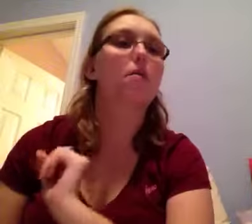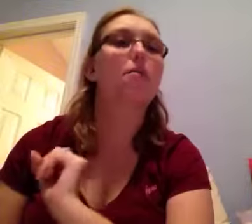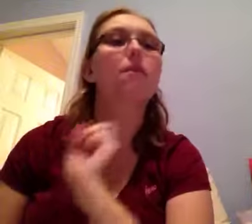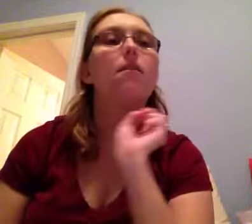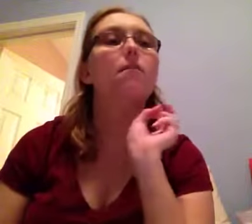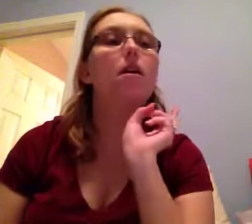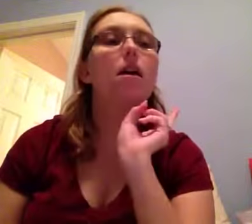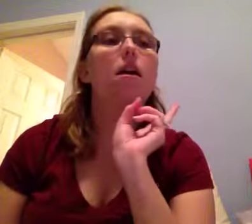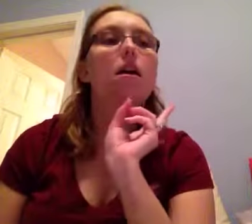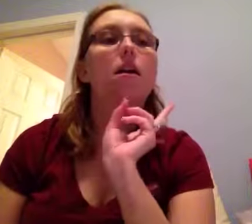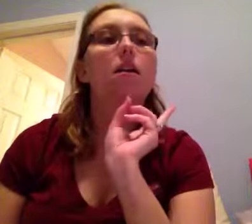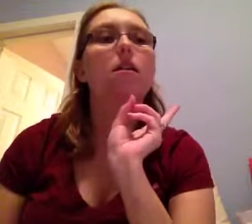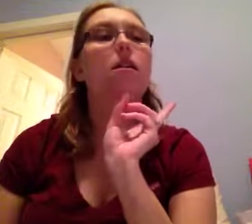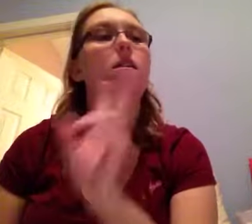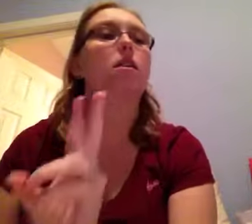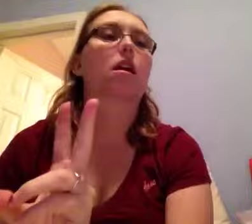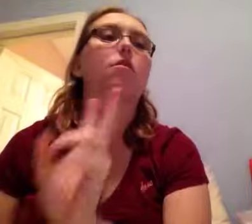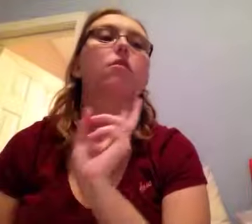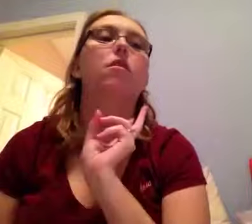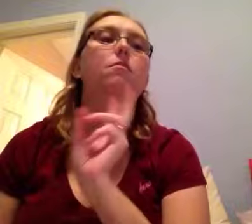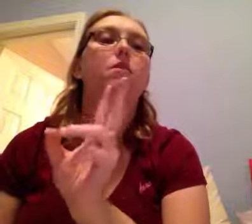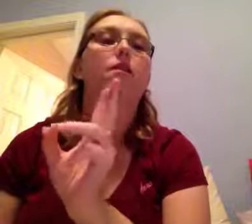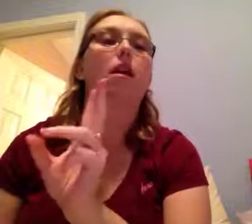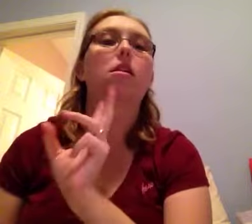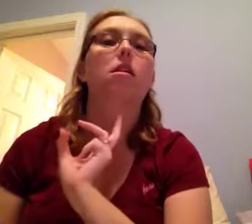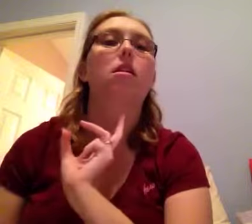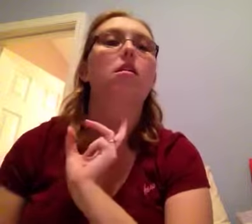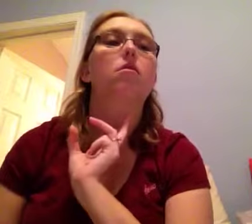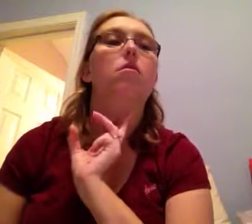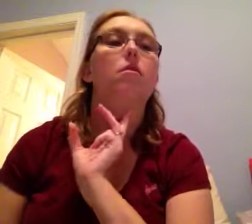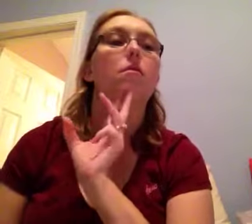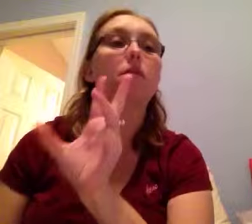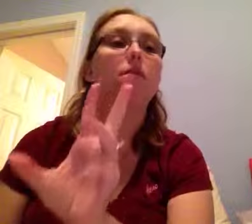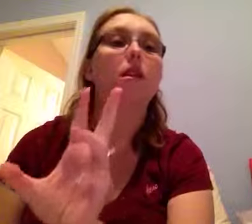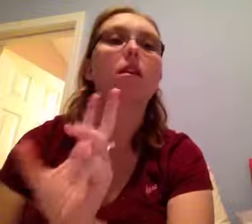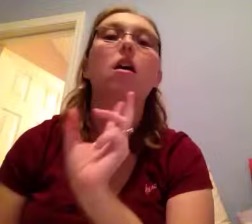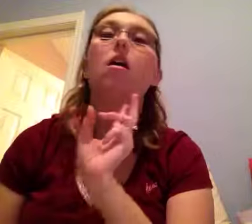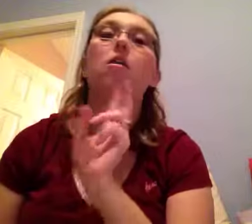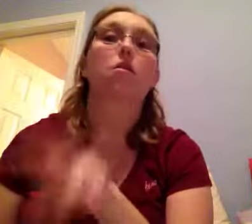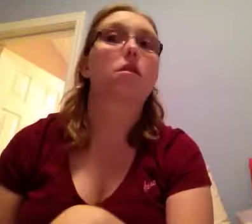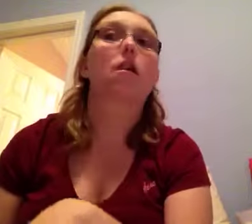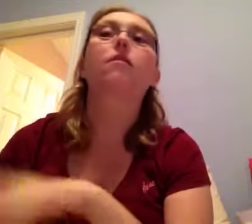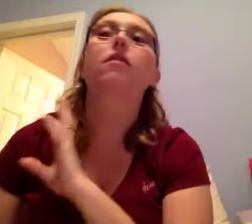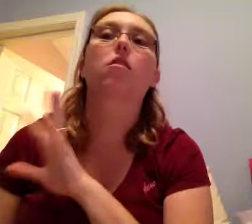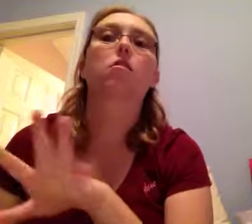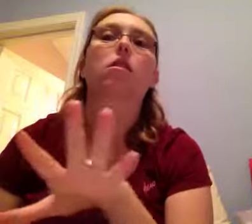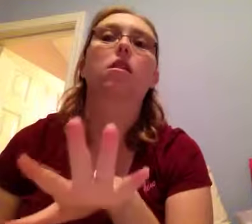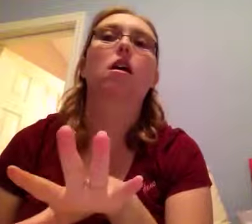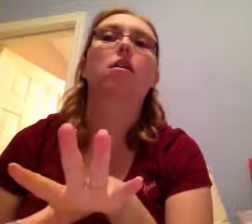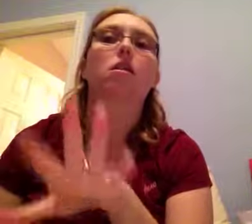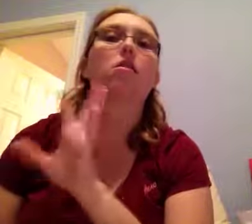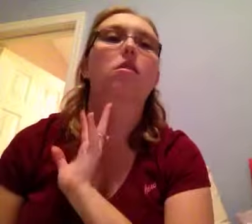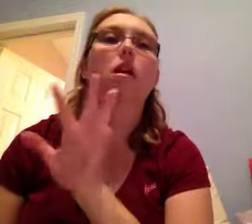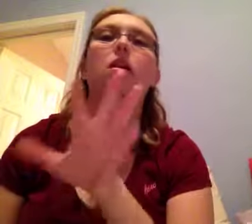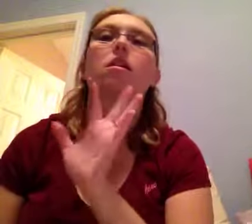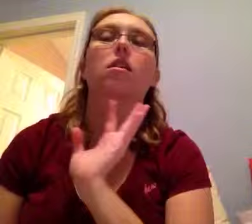the movie. And the second one, Oblivion. Or Oblivion. Definitely go see that in theaters. That is